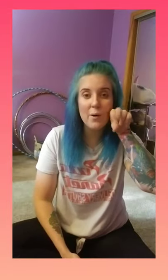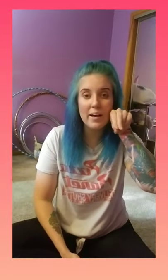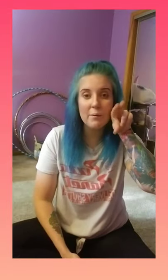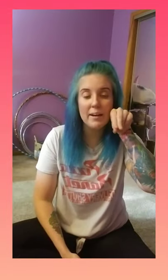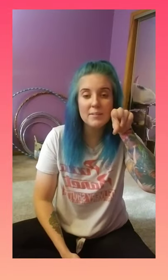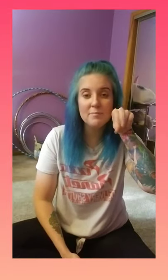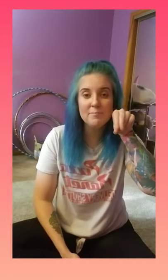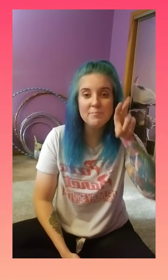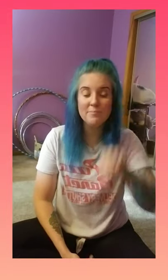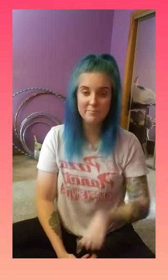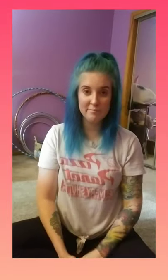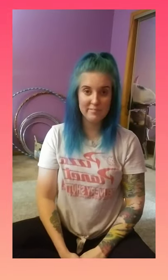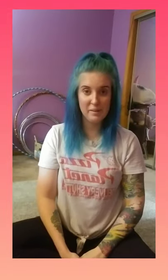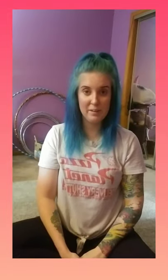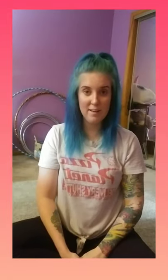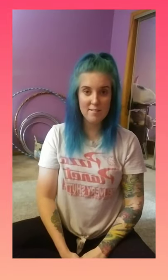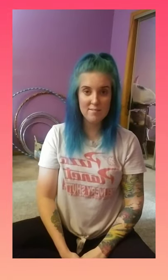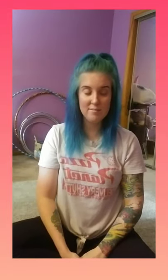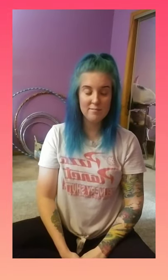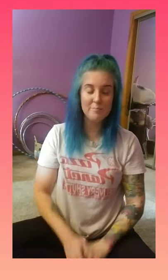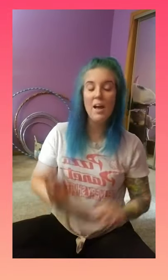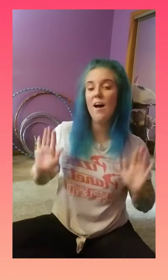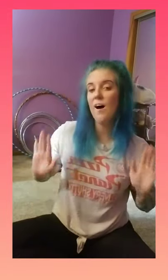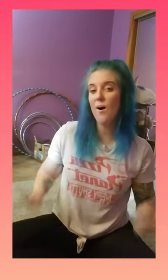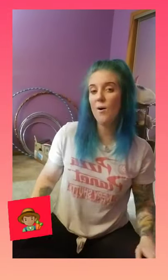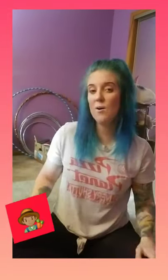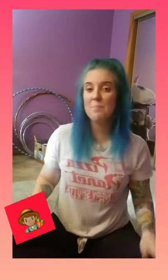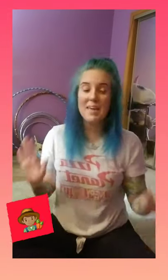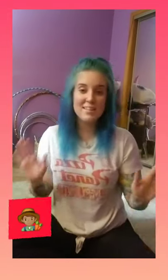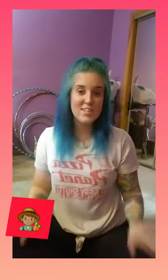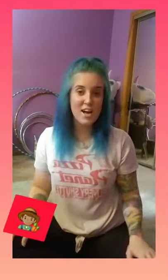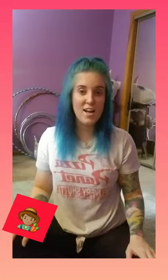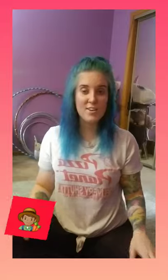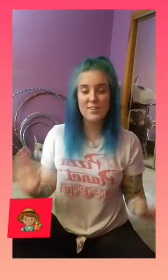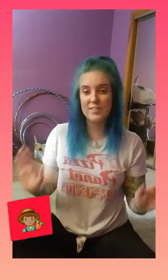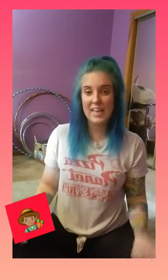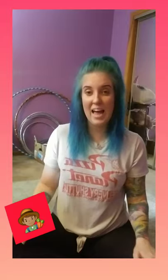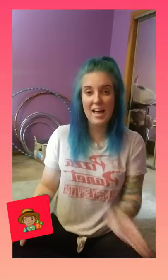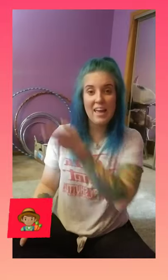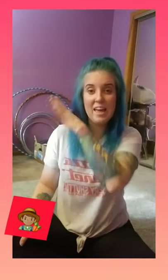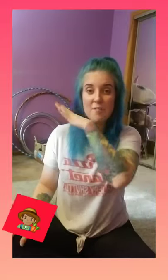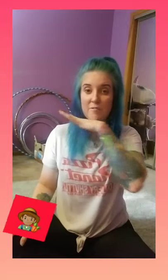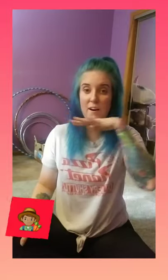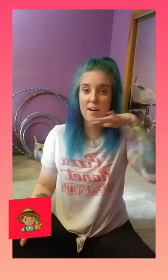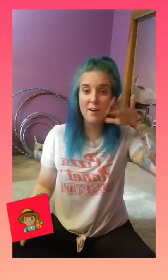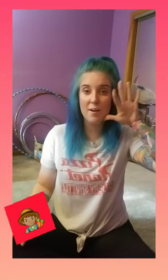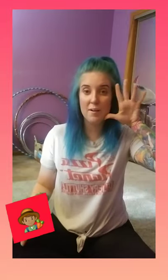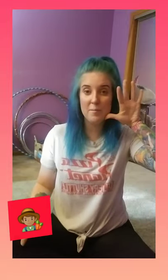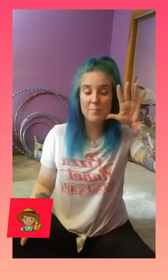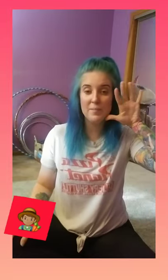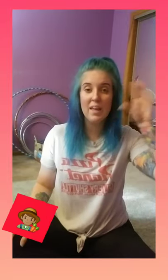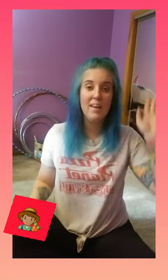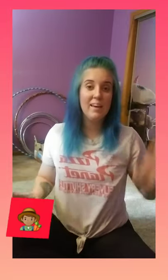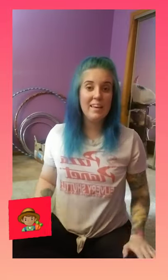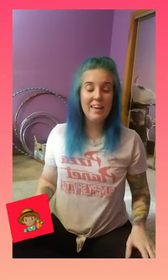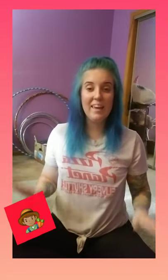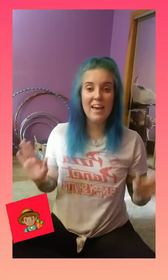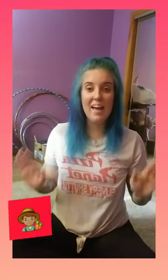Quack quack. Here we go. Old MacDonald had a farm. E-I